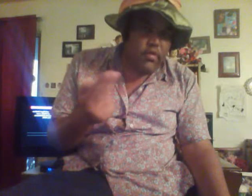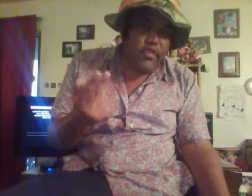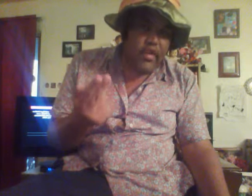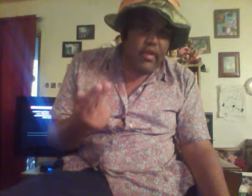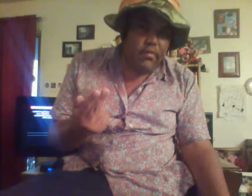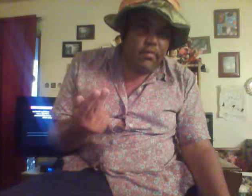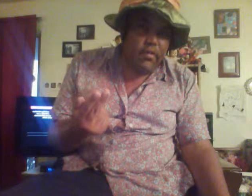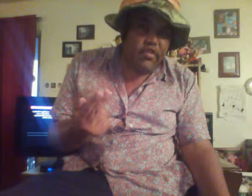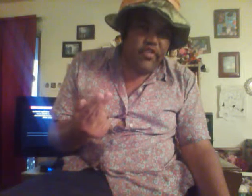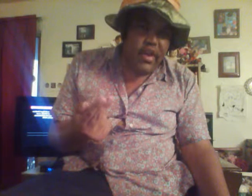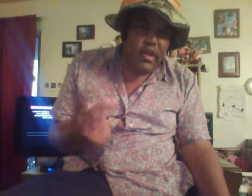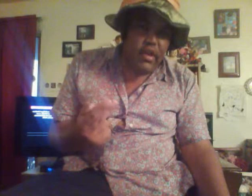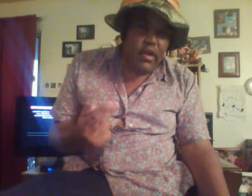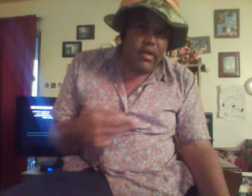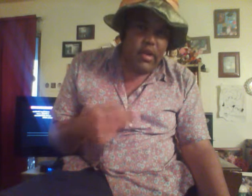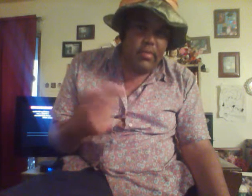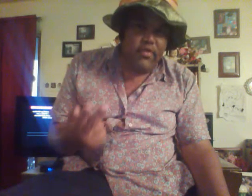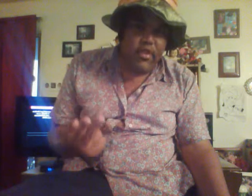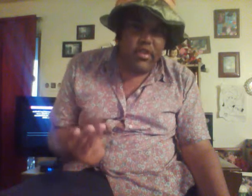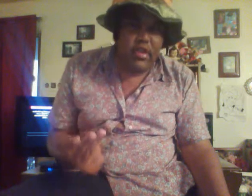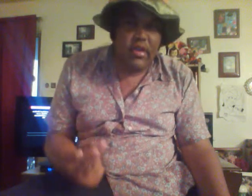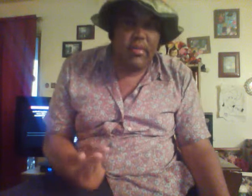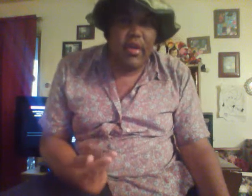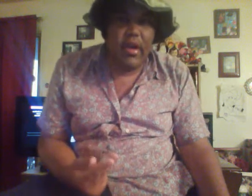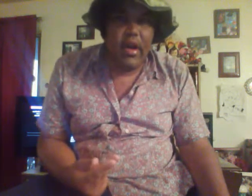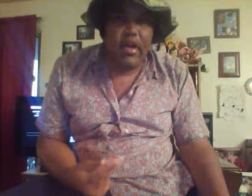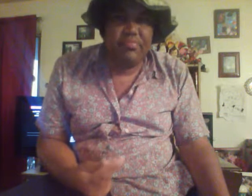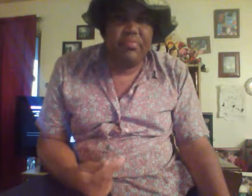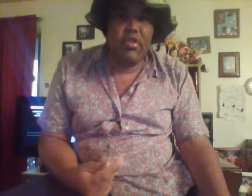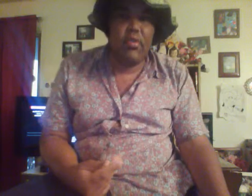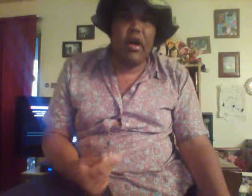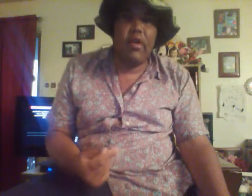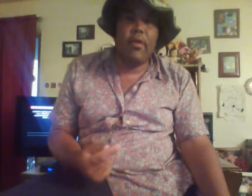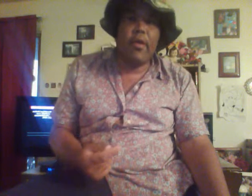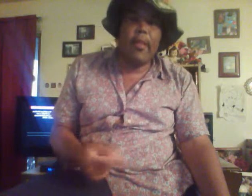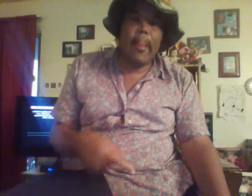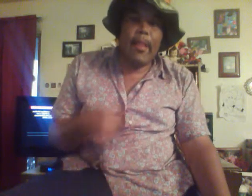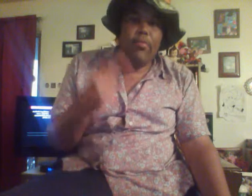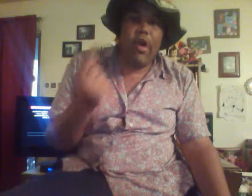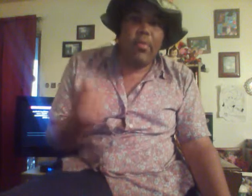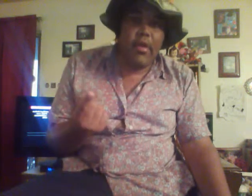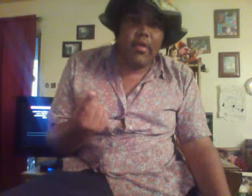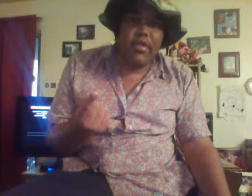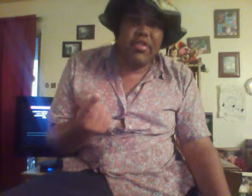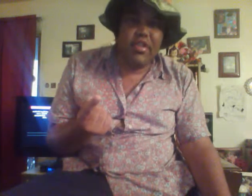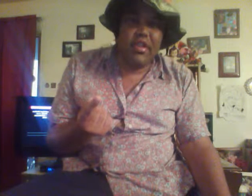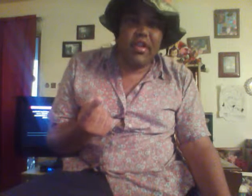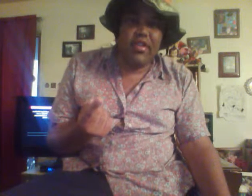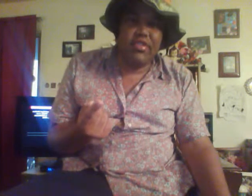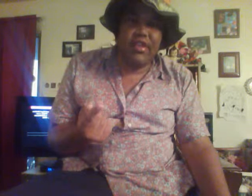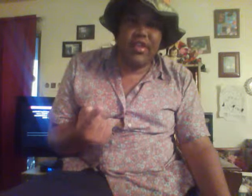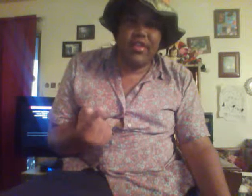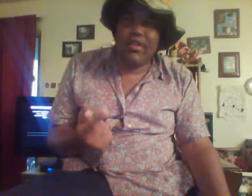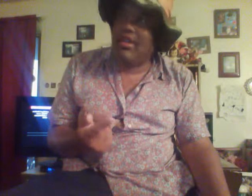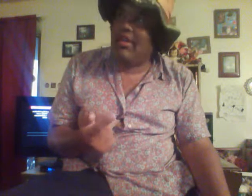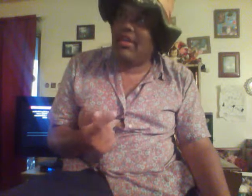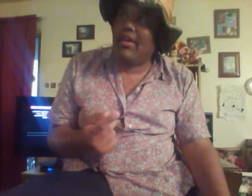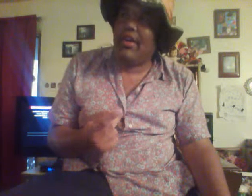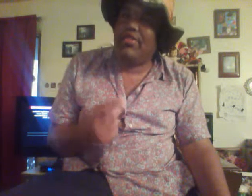Ruth said... Ruth said... said, I'll come to visit him in the hospital. While... Well, Millicent, I think... I